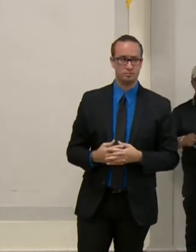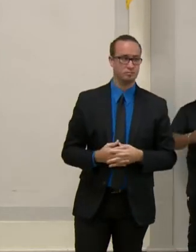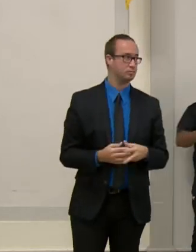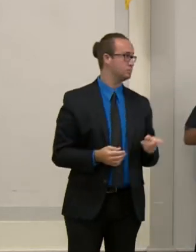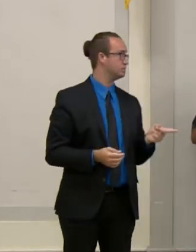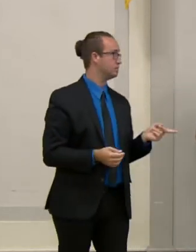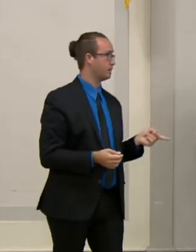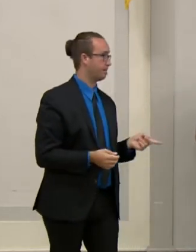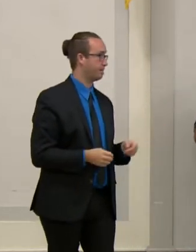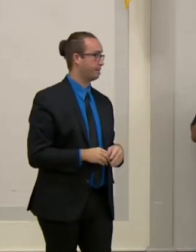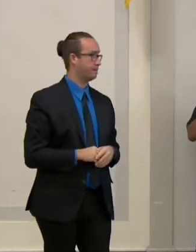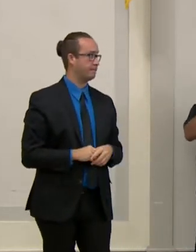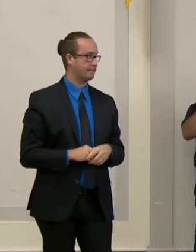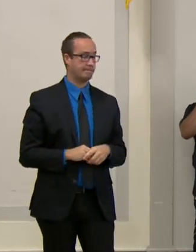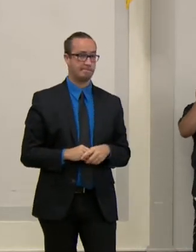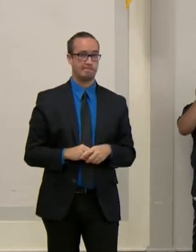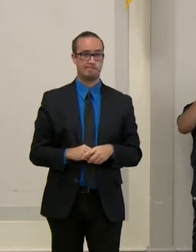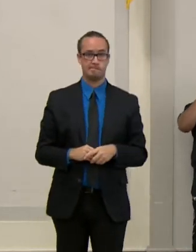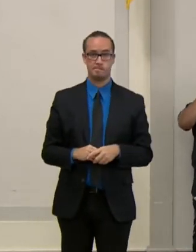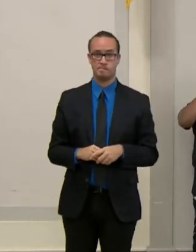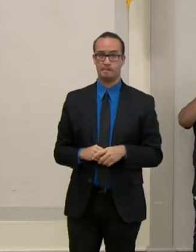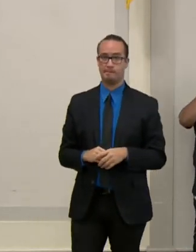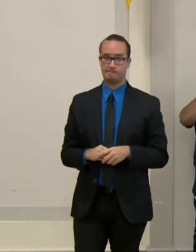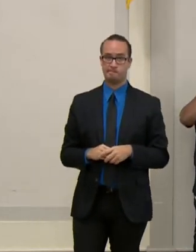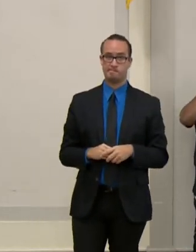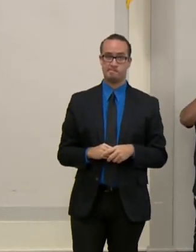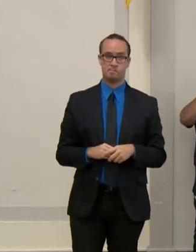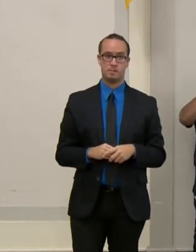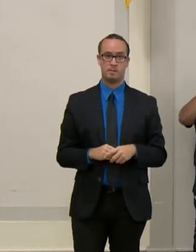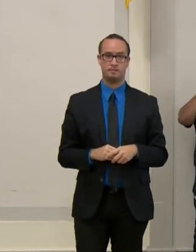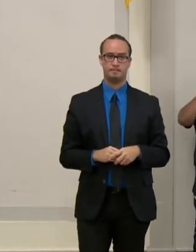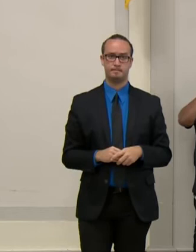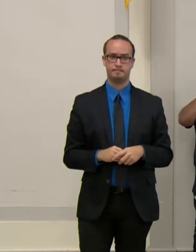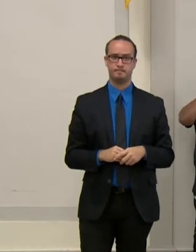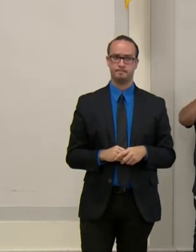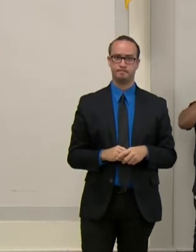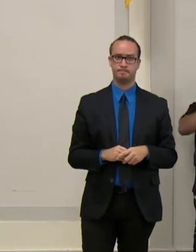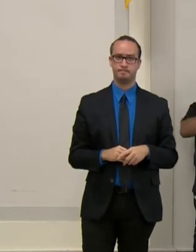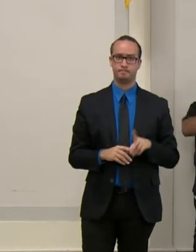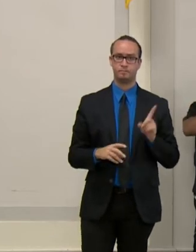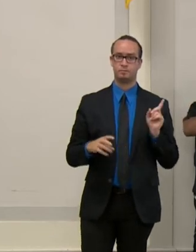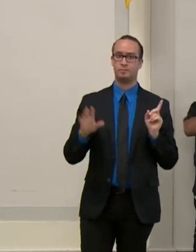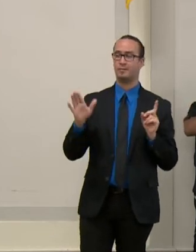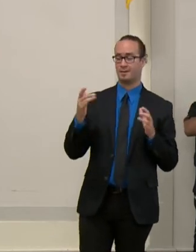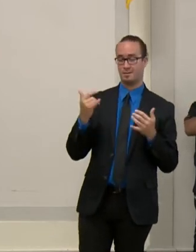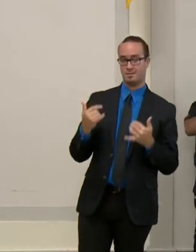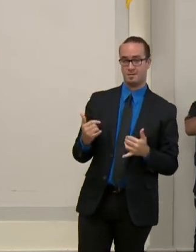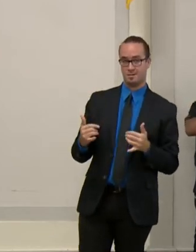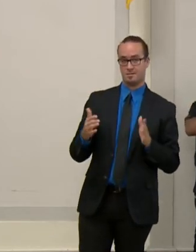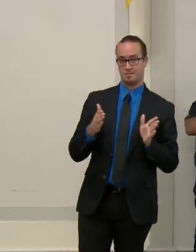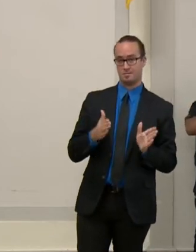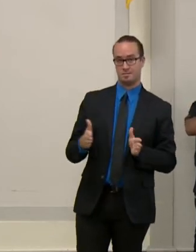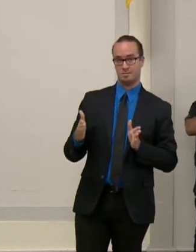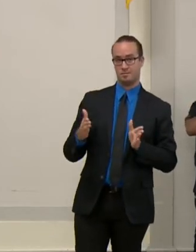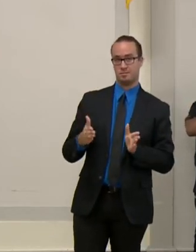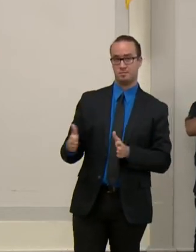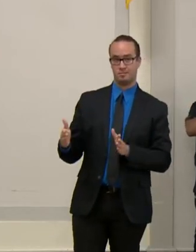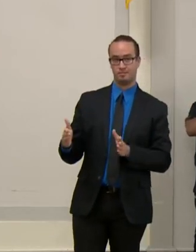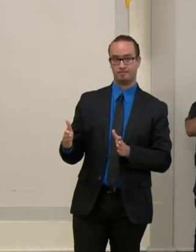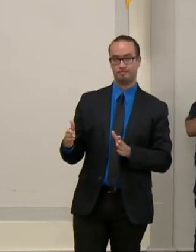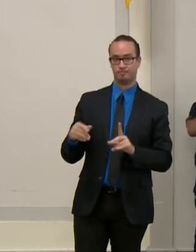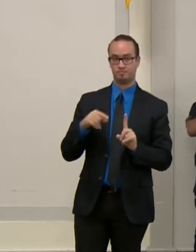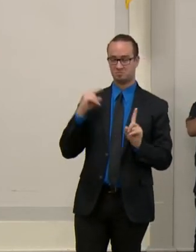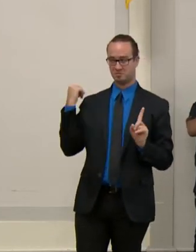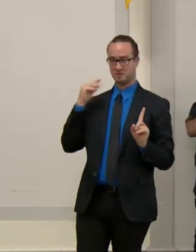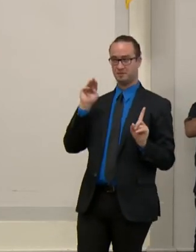Good morning. So so we are the current strategy in place. As the mayor just stated, we have several